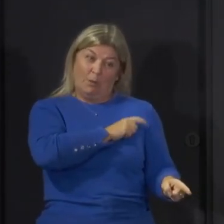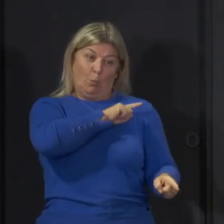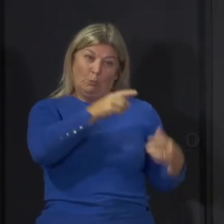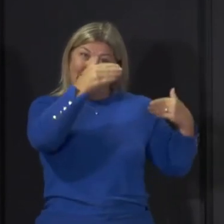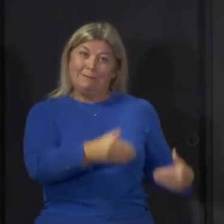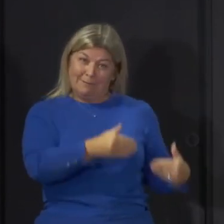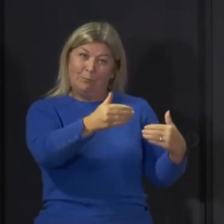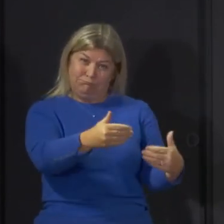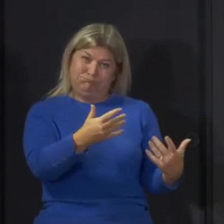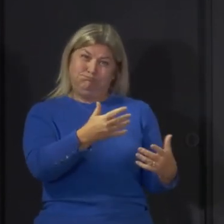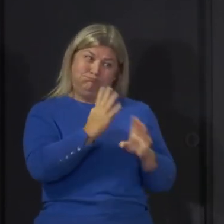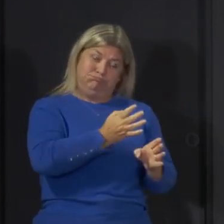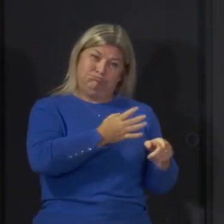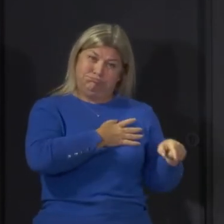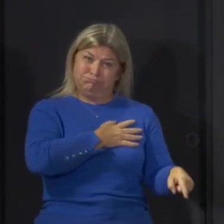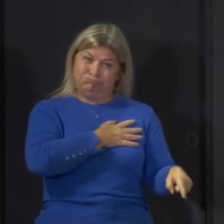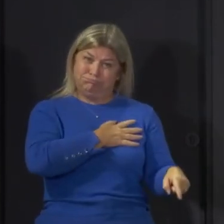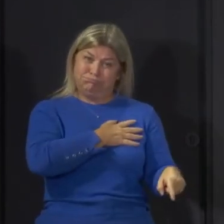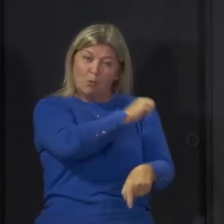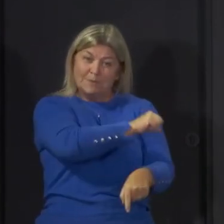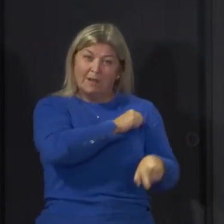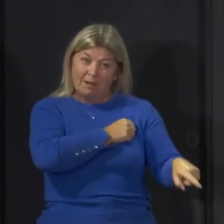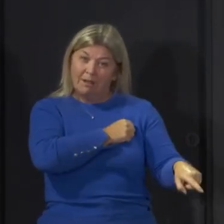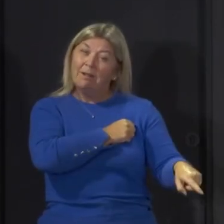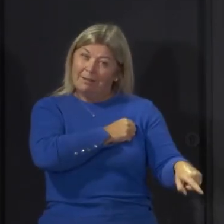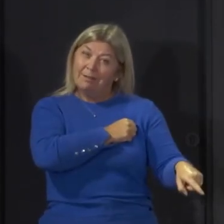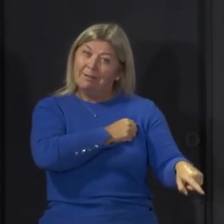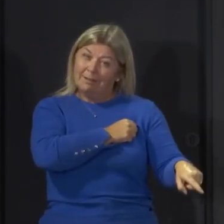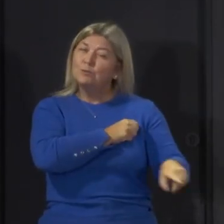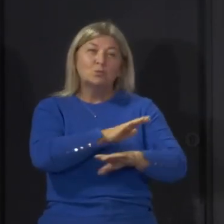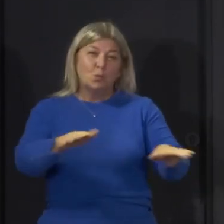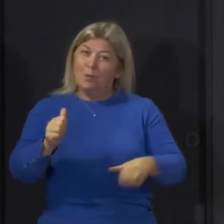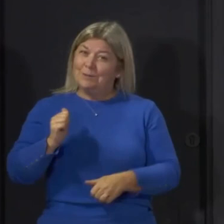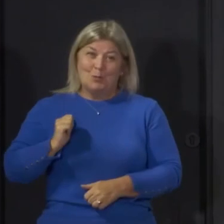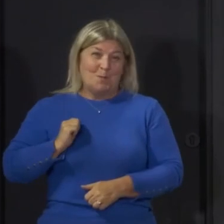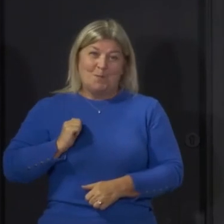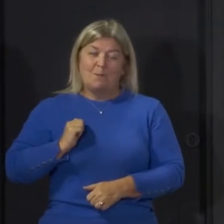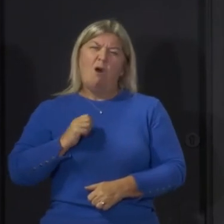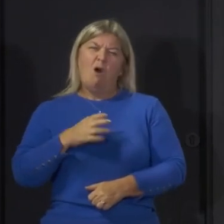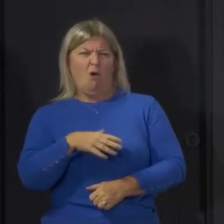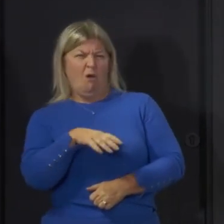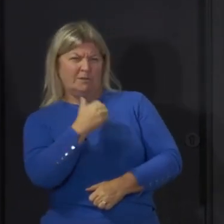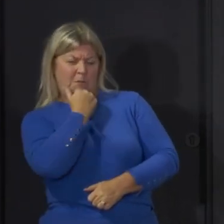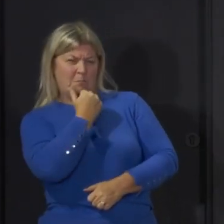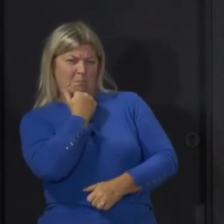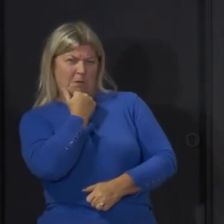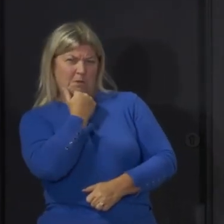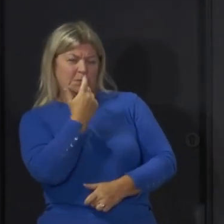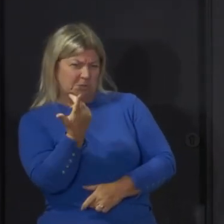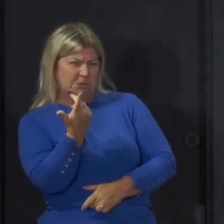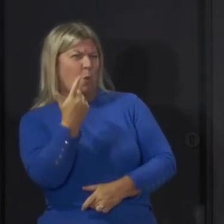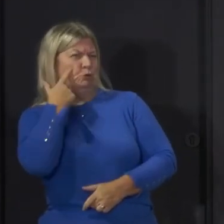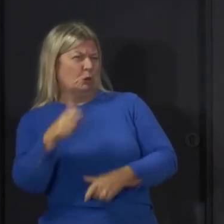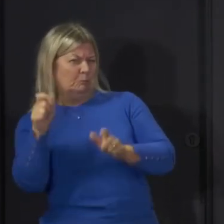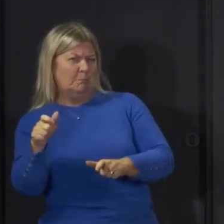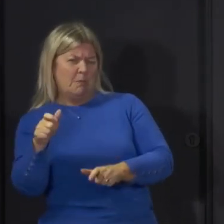and it should remind us of how wrong it is to assume that because the recent rise in cases has been driven by the